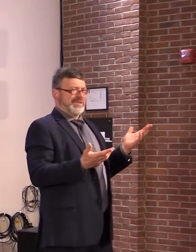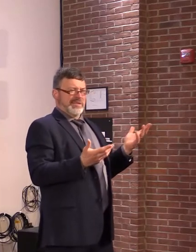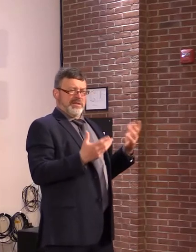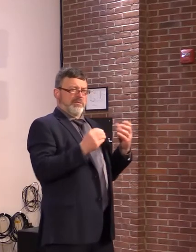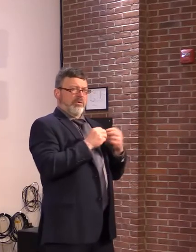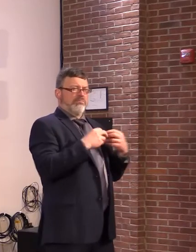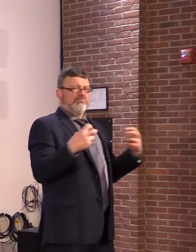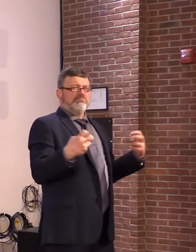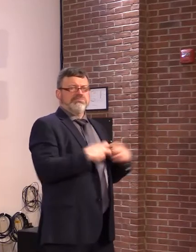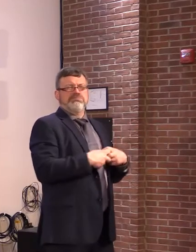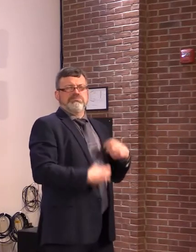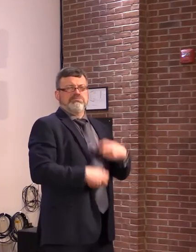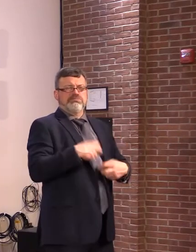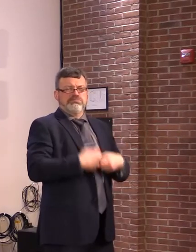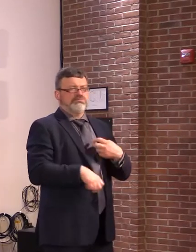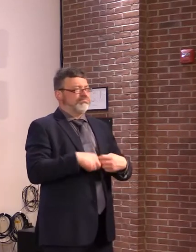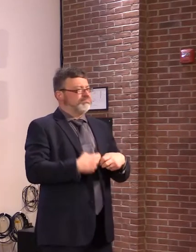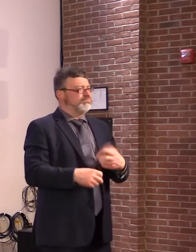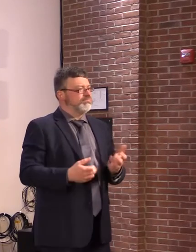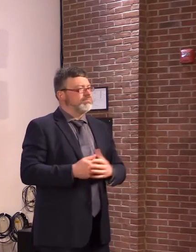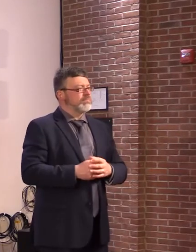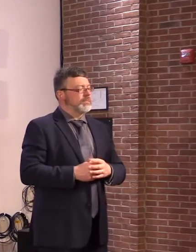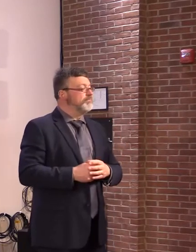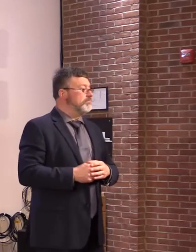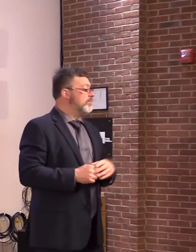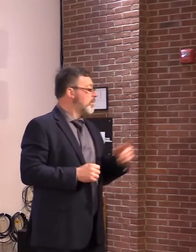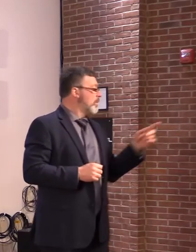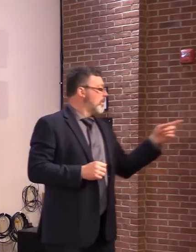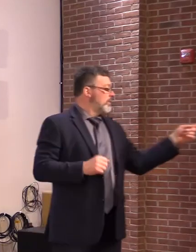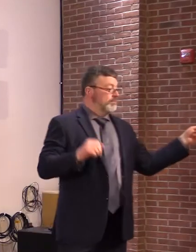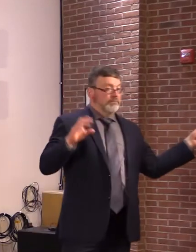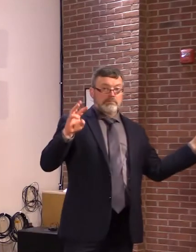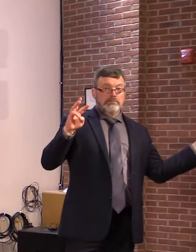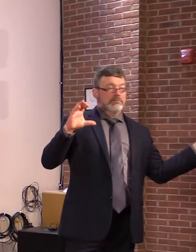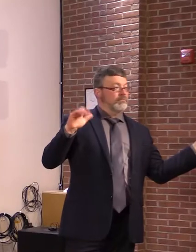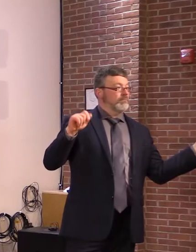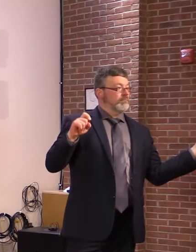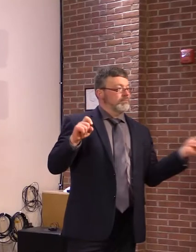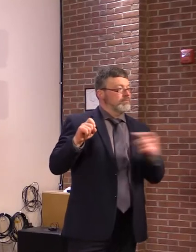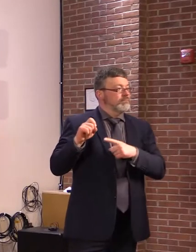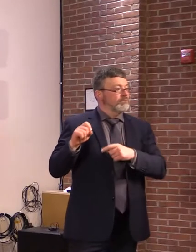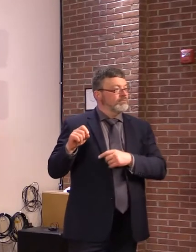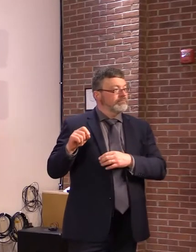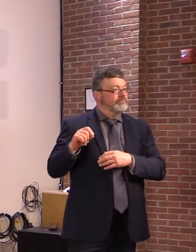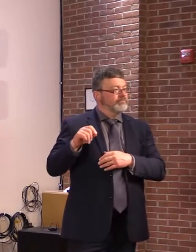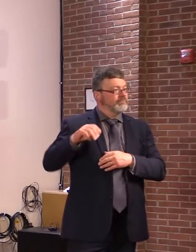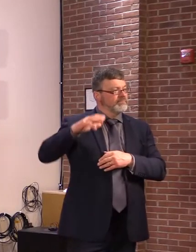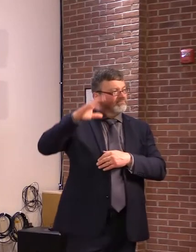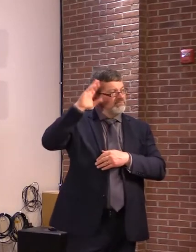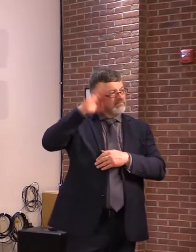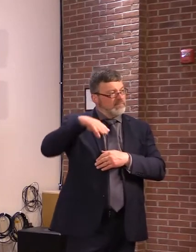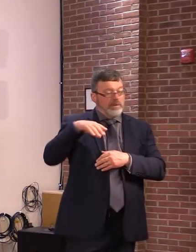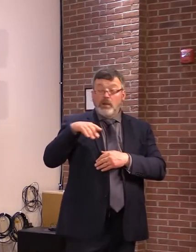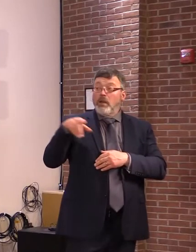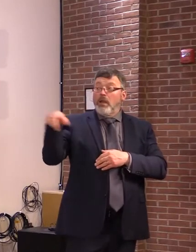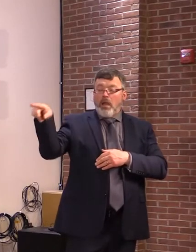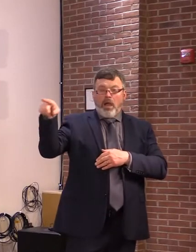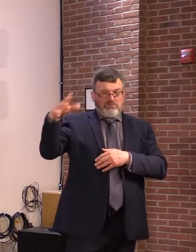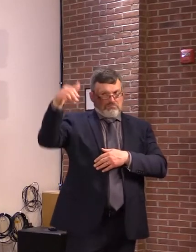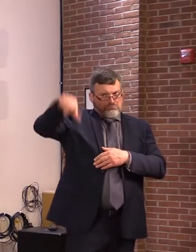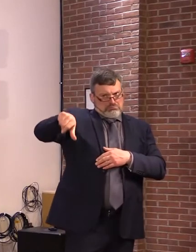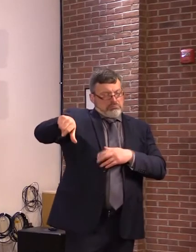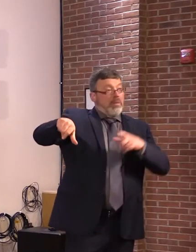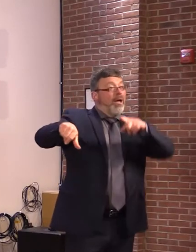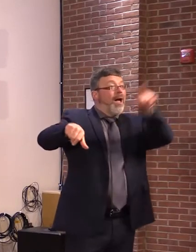So, Irvin, lawmakers failed to override your veto as well on the clean heat standard. Your thoughts on